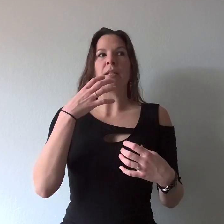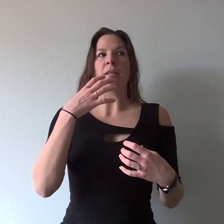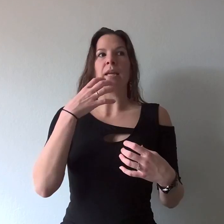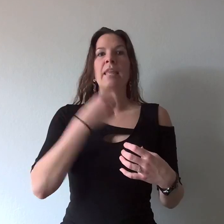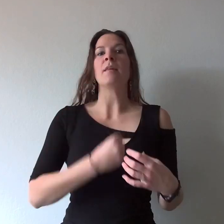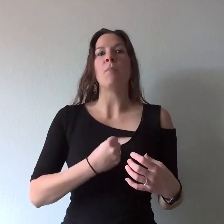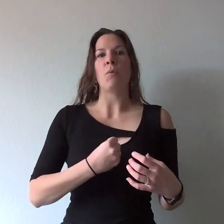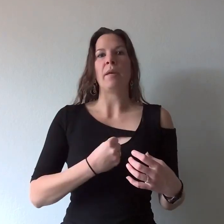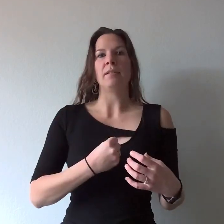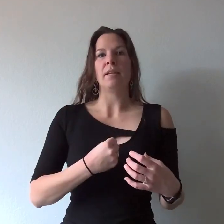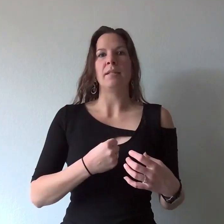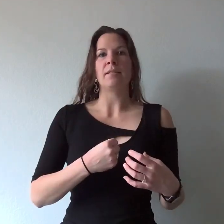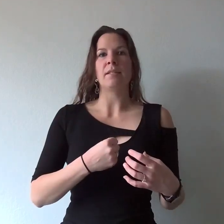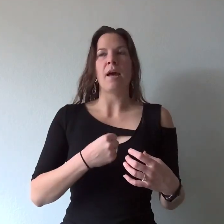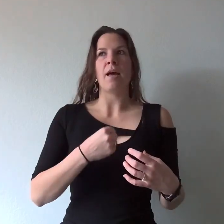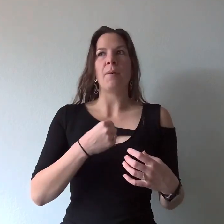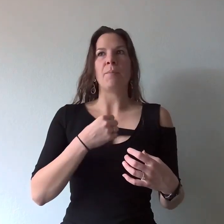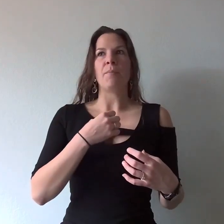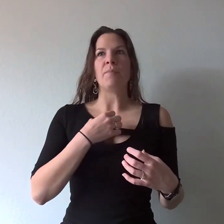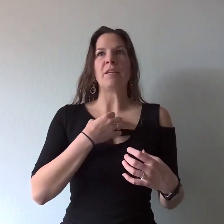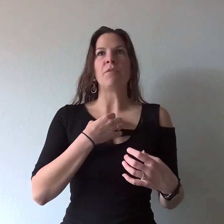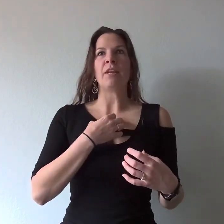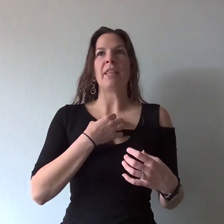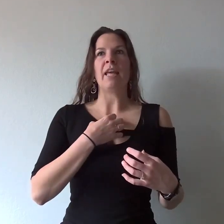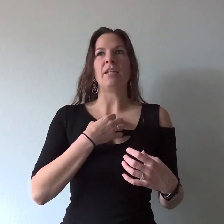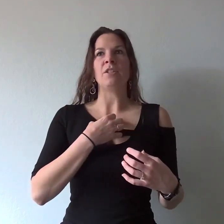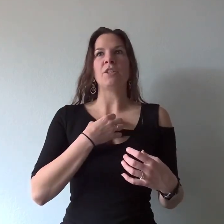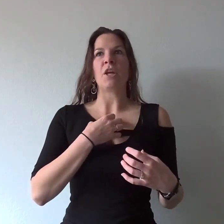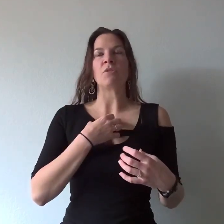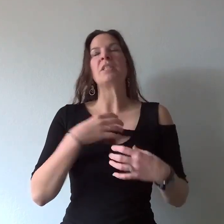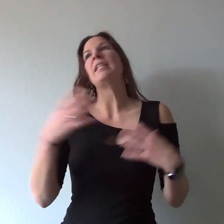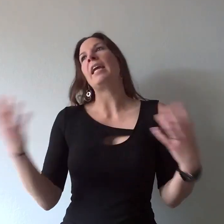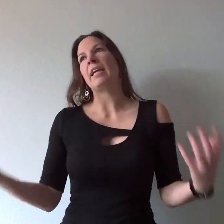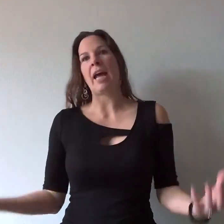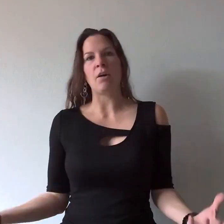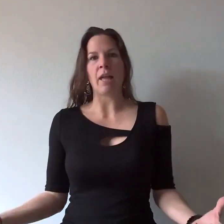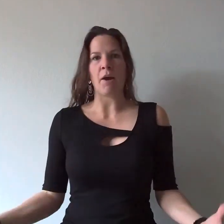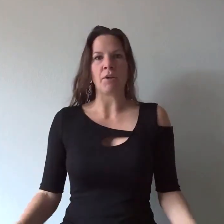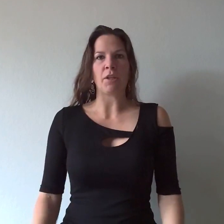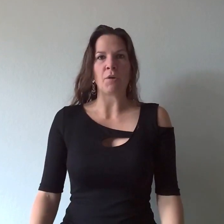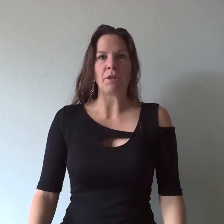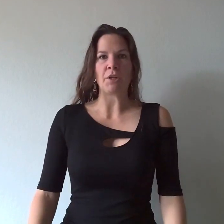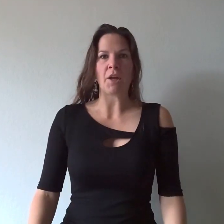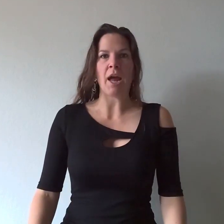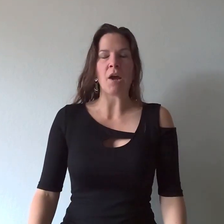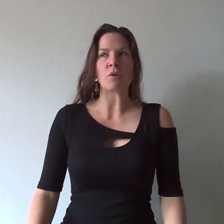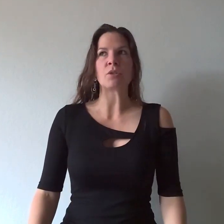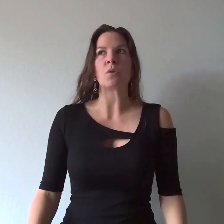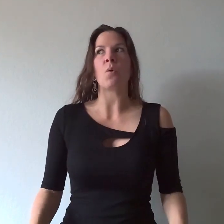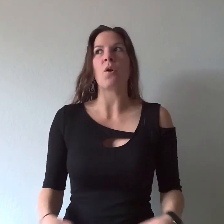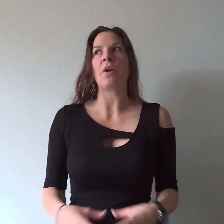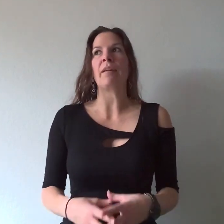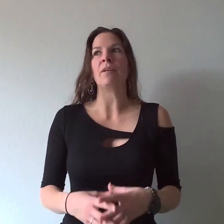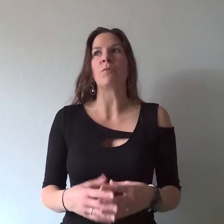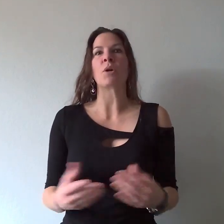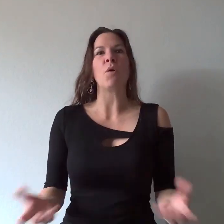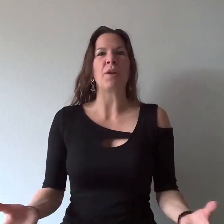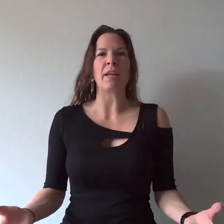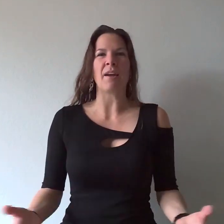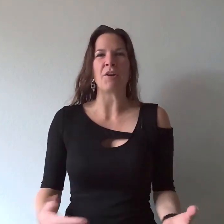in the moment it's different than you know just saying it out loud alone in your house or even recording it on